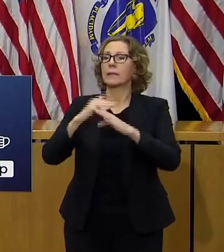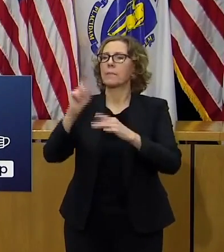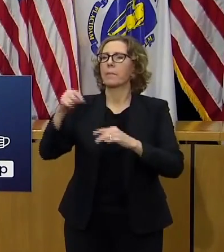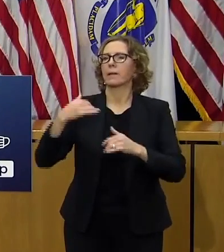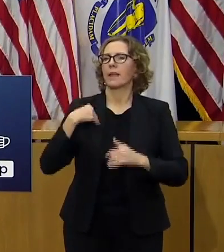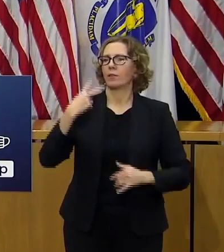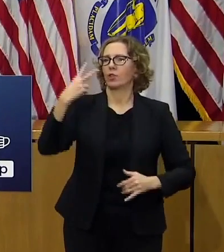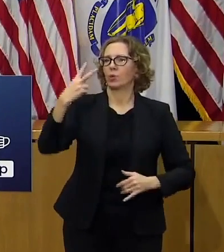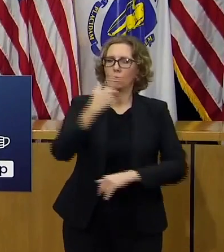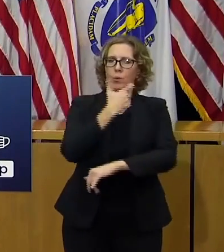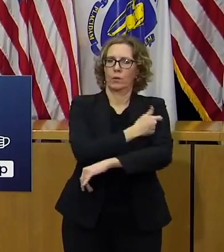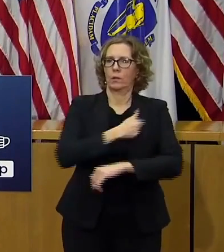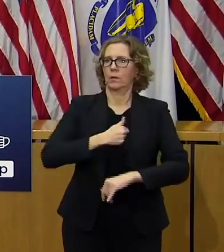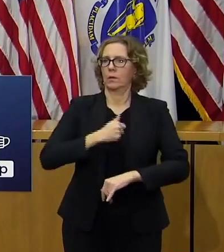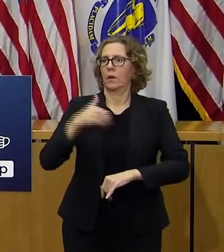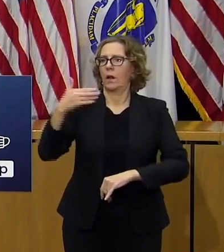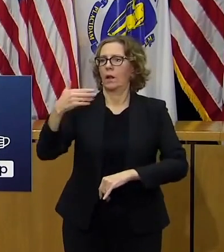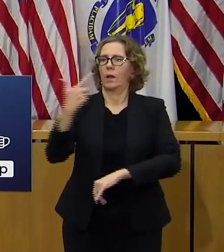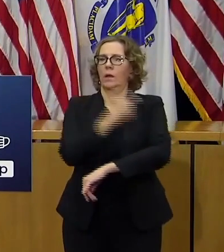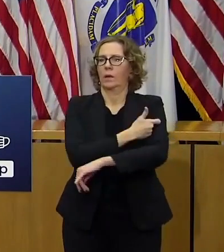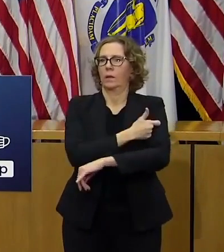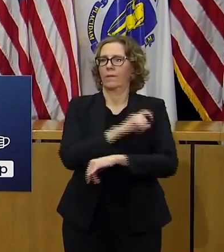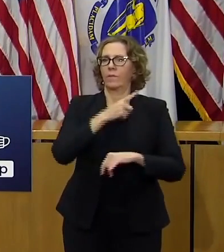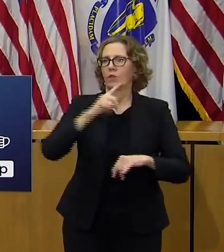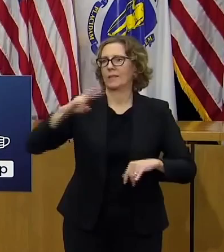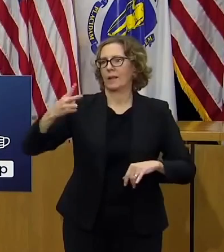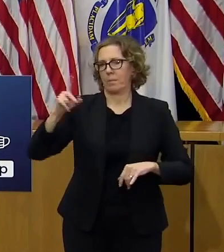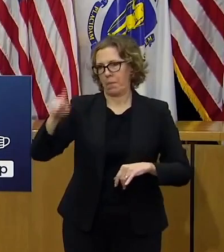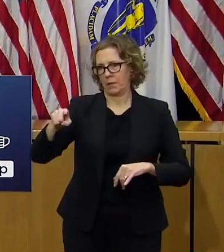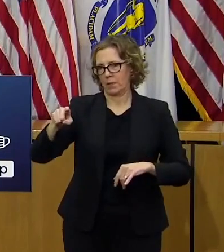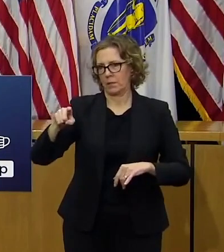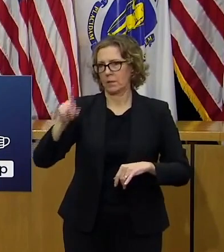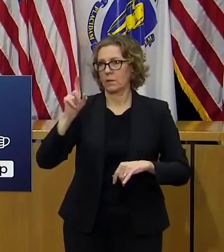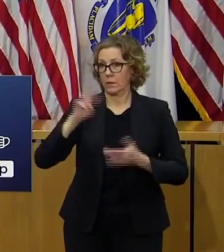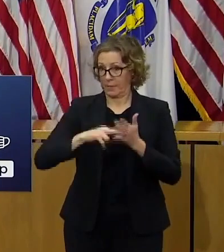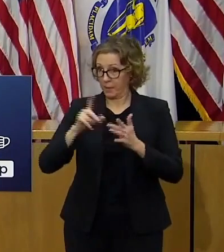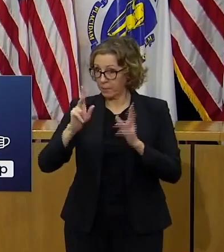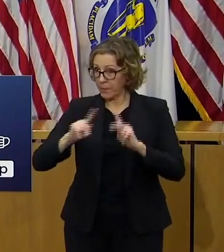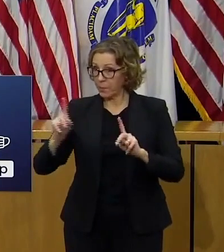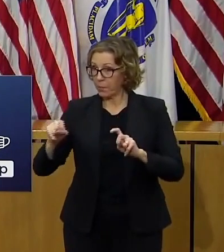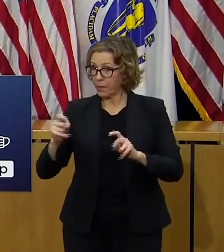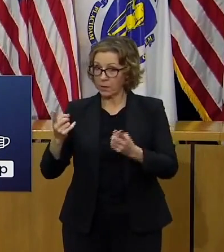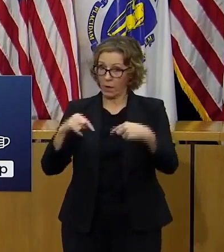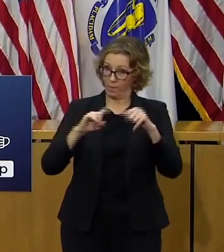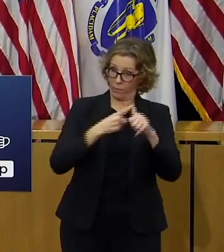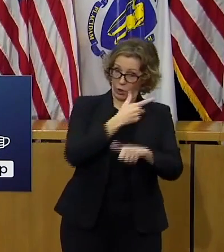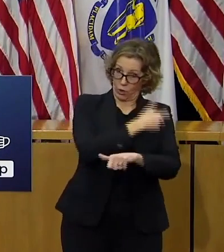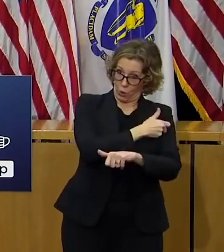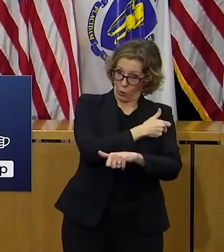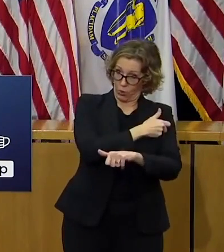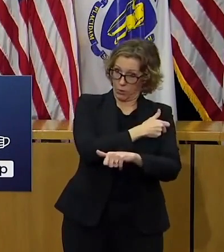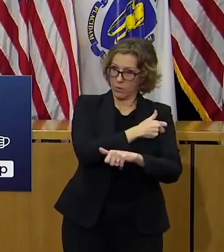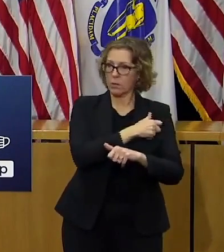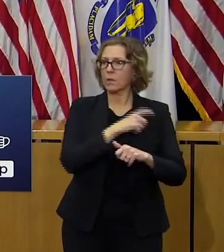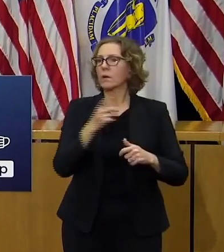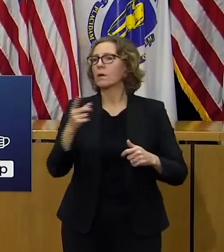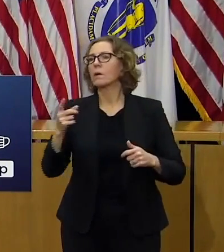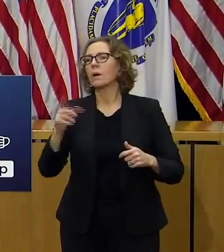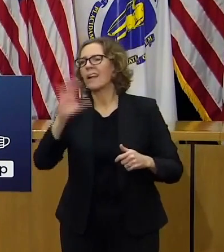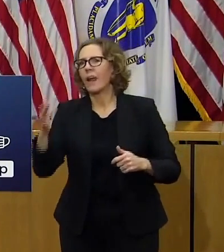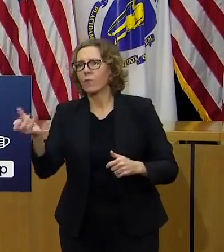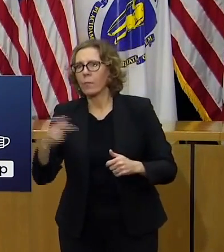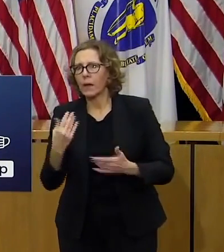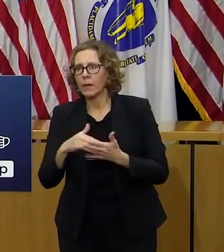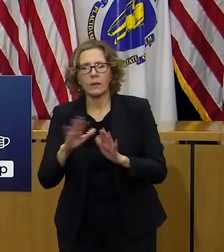deliver the first dose create a schedule for delivering the second dose make sure people come back and get the second one um and we are